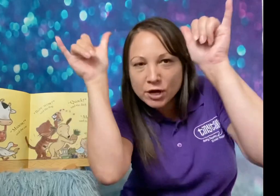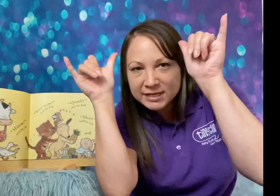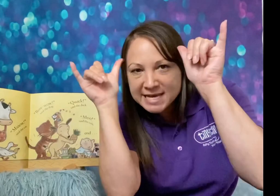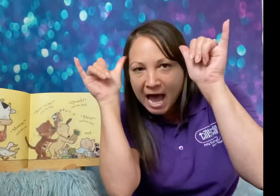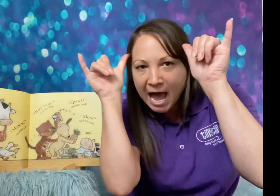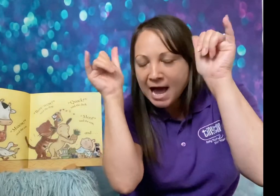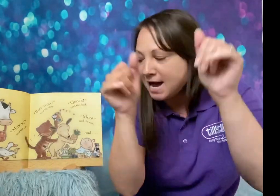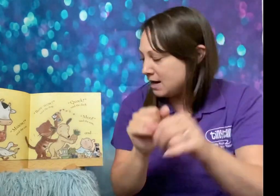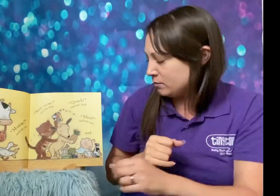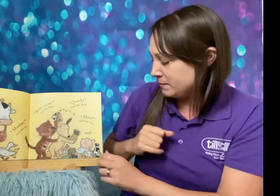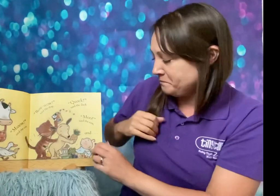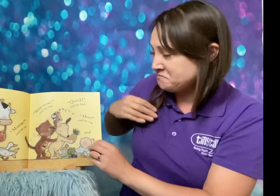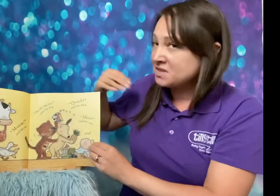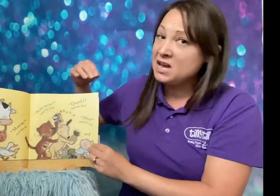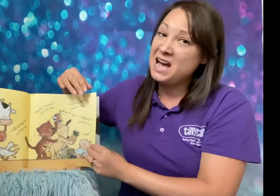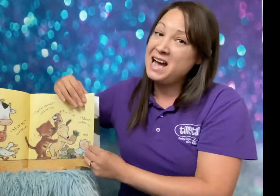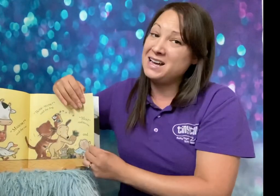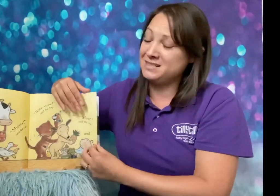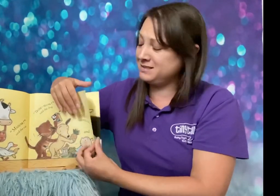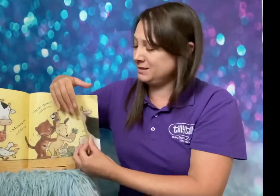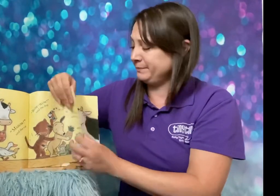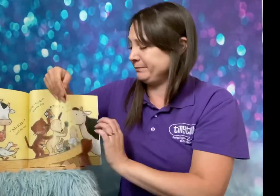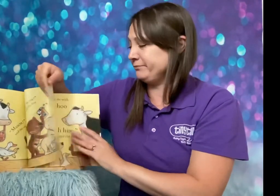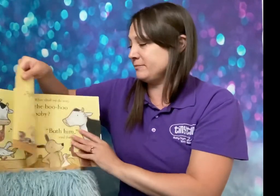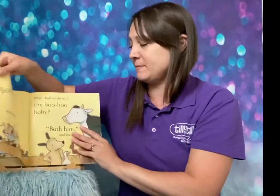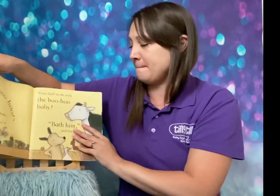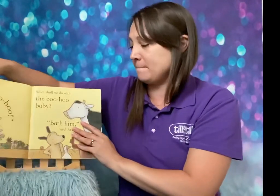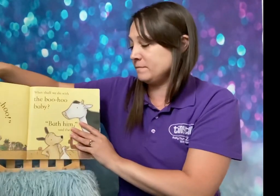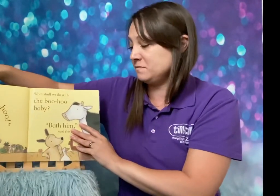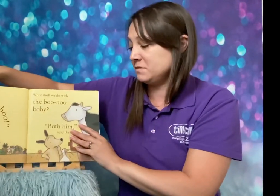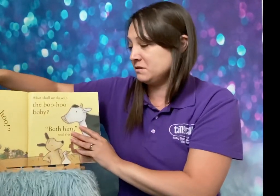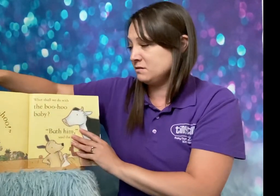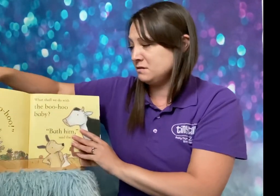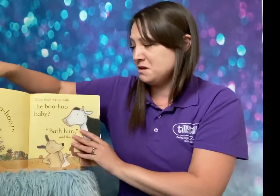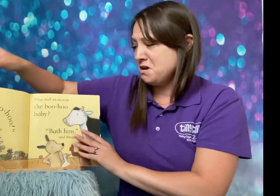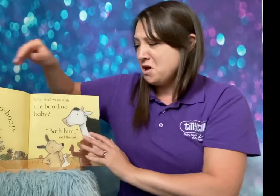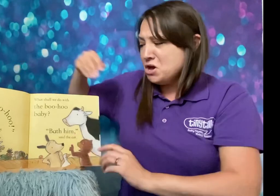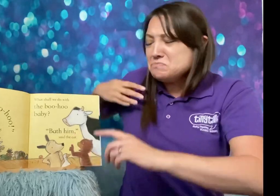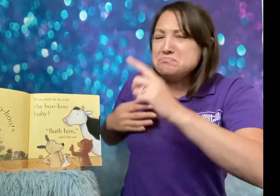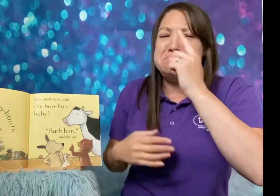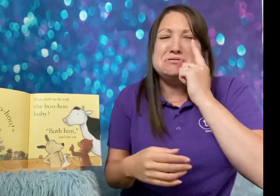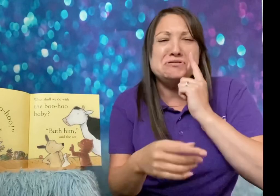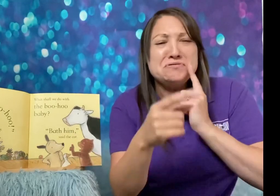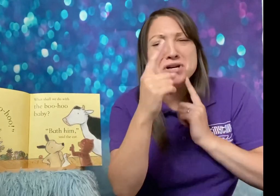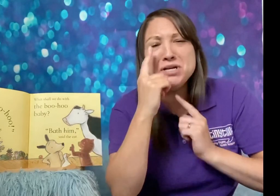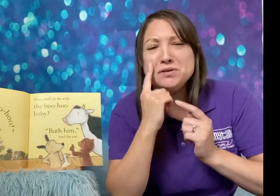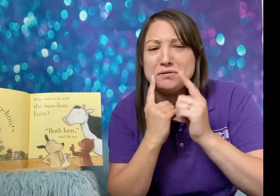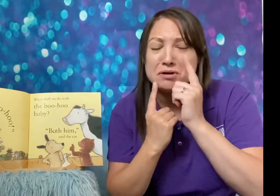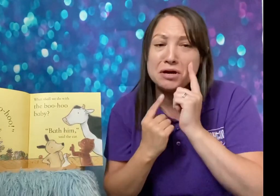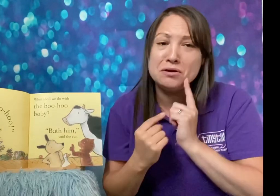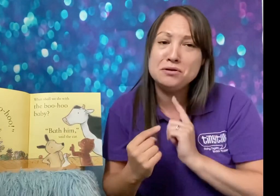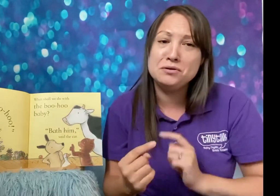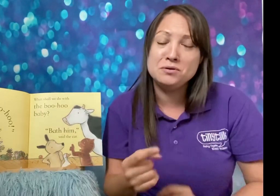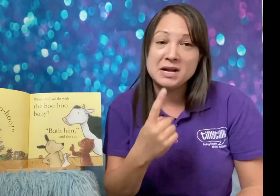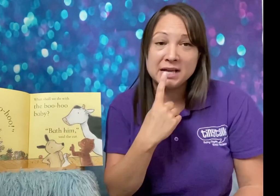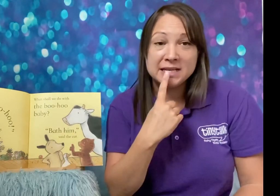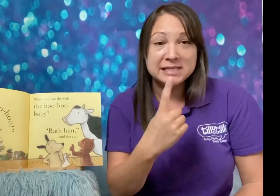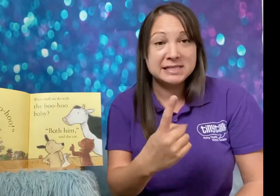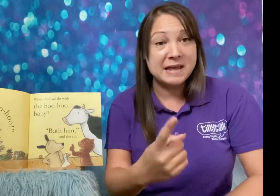cow. Bow and boo hoo hoo, said